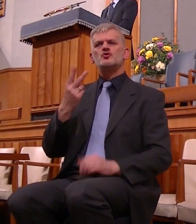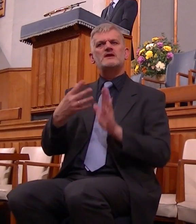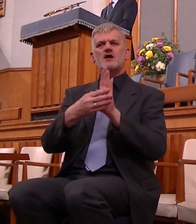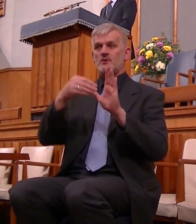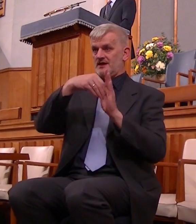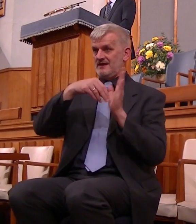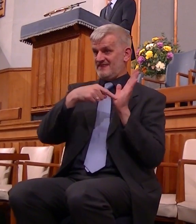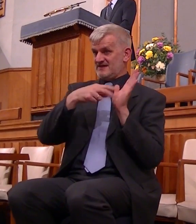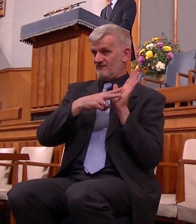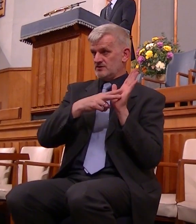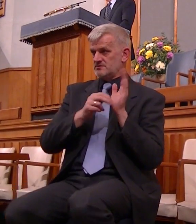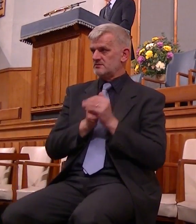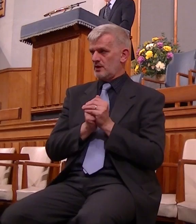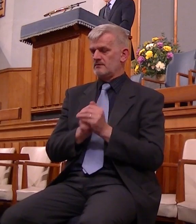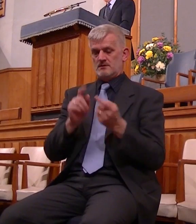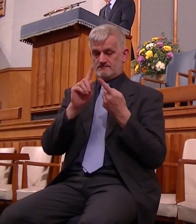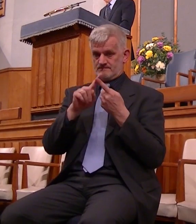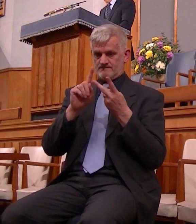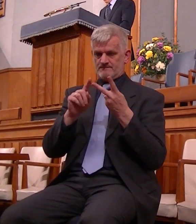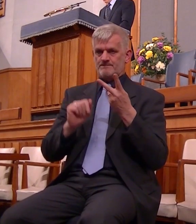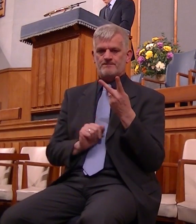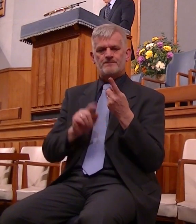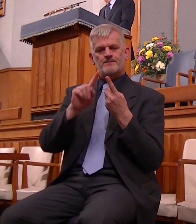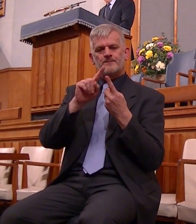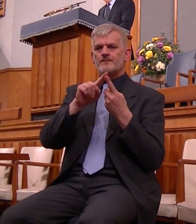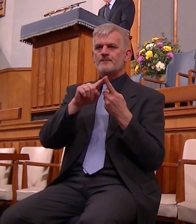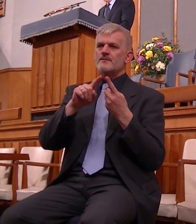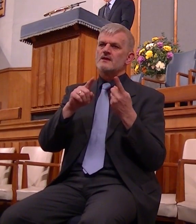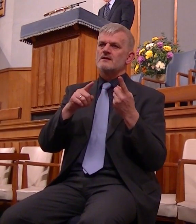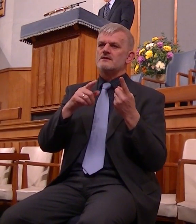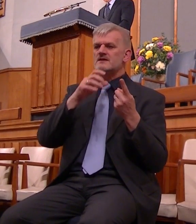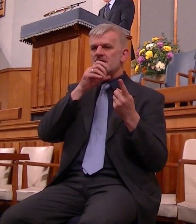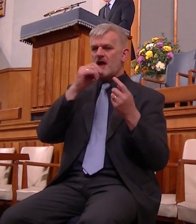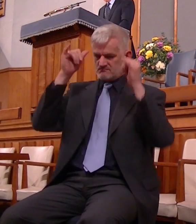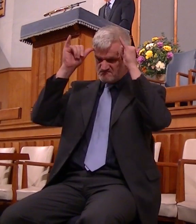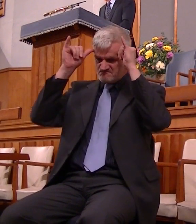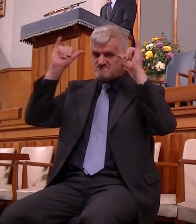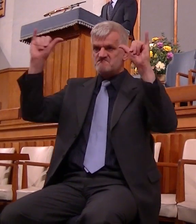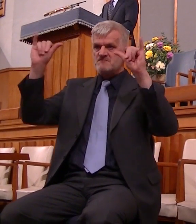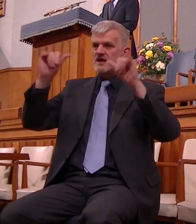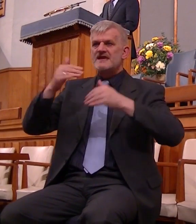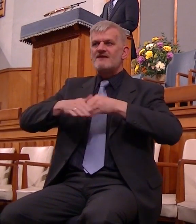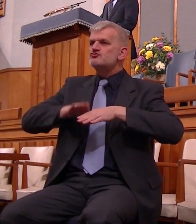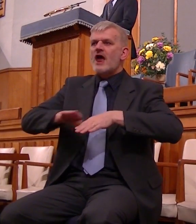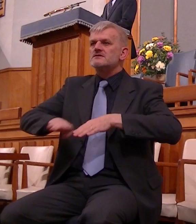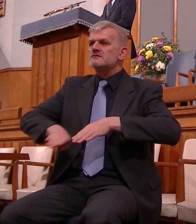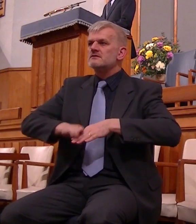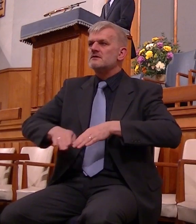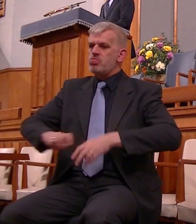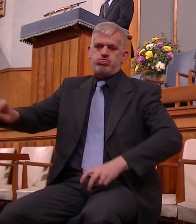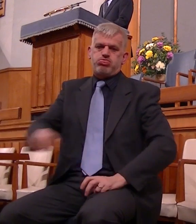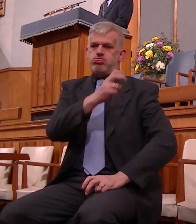is the picture of an untamed bullock a man who carved not yet trained